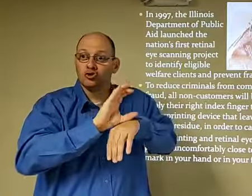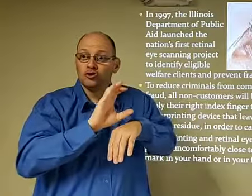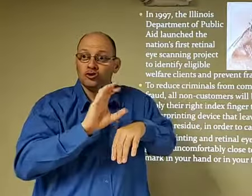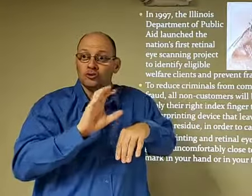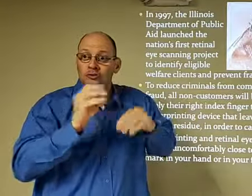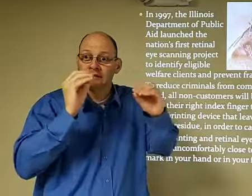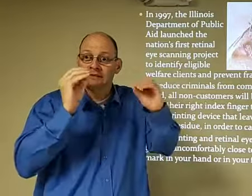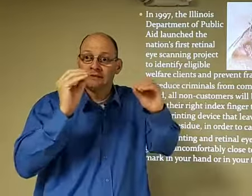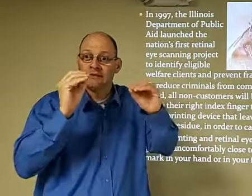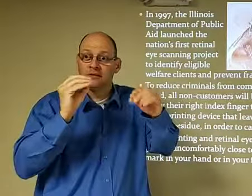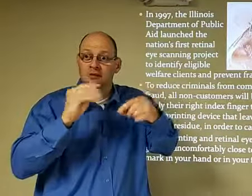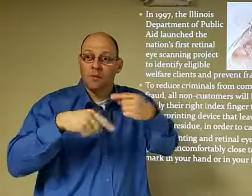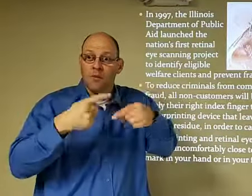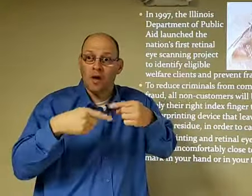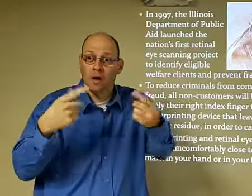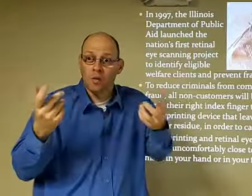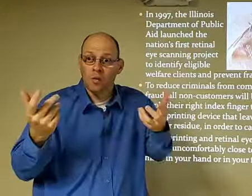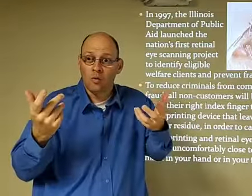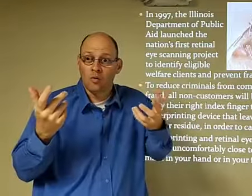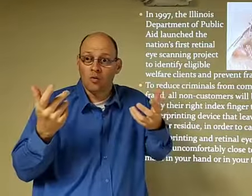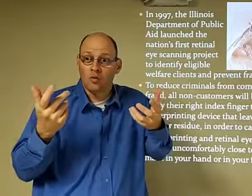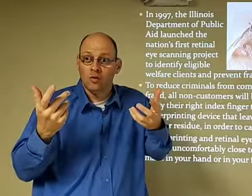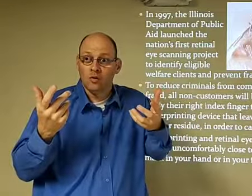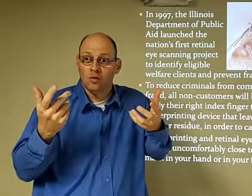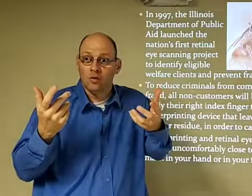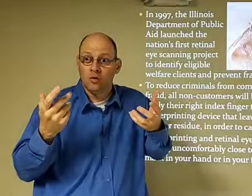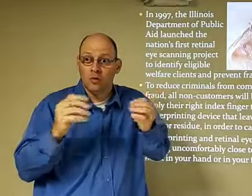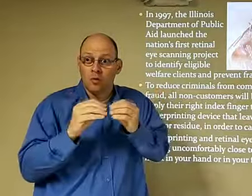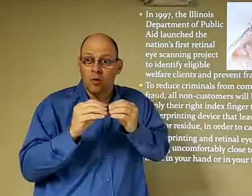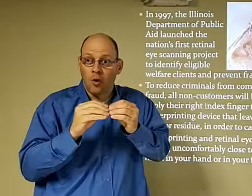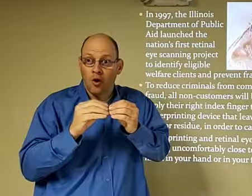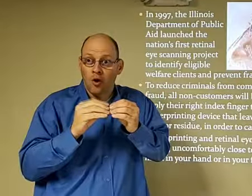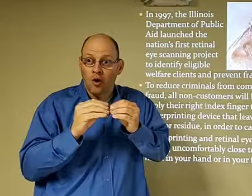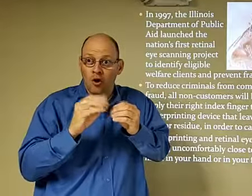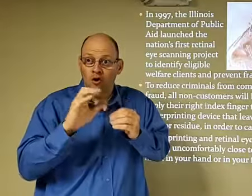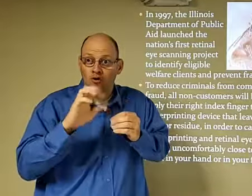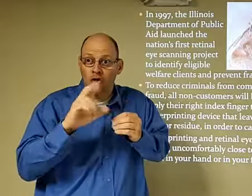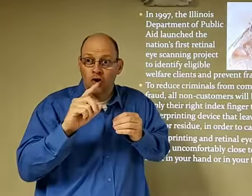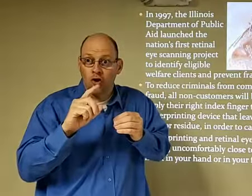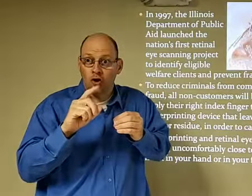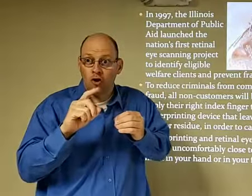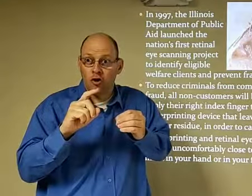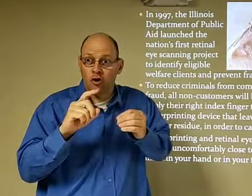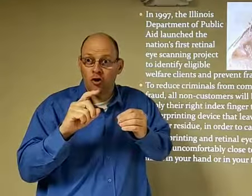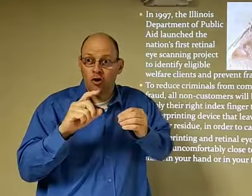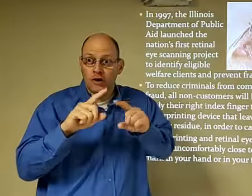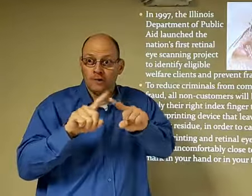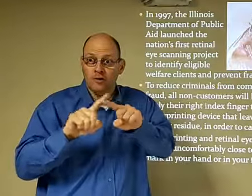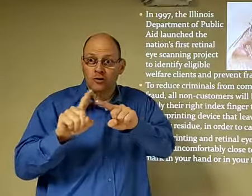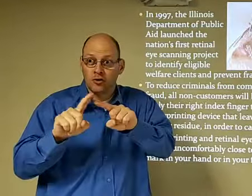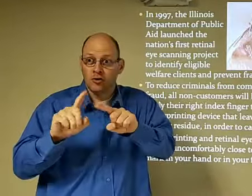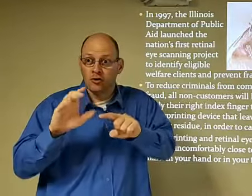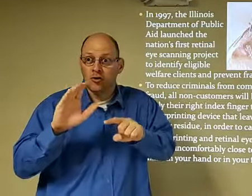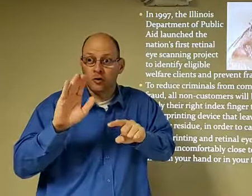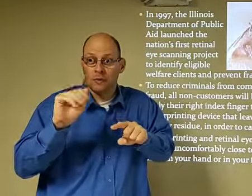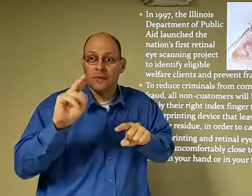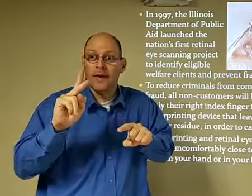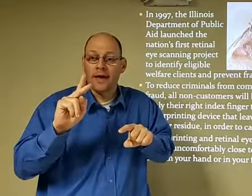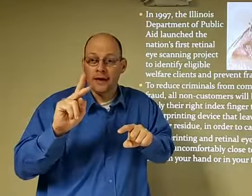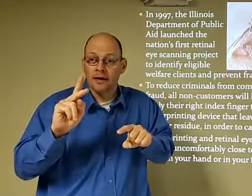Someone's talking about people having